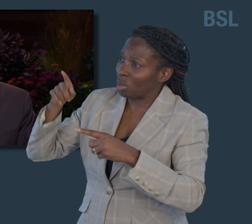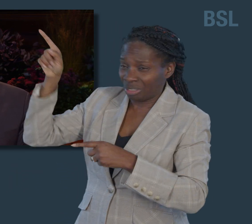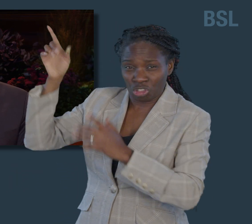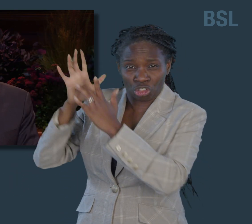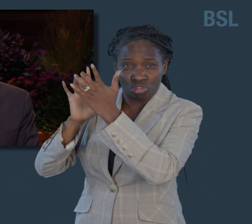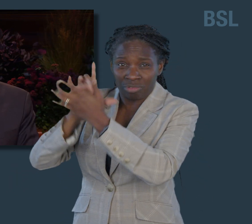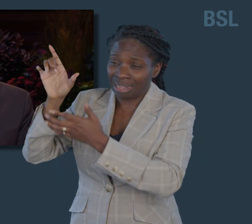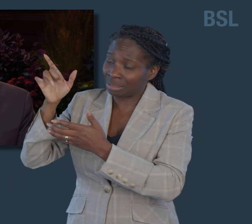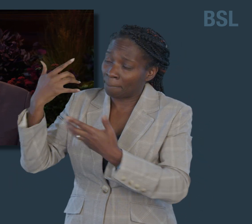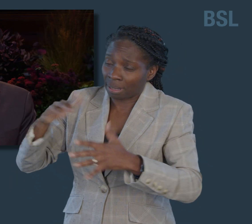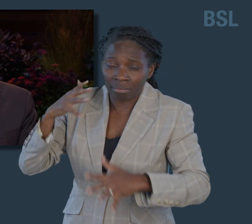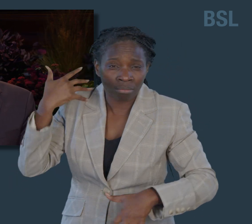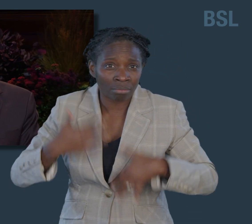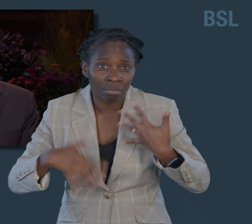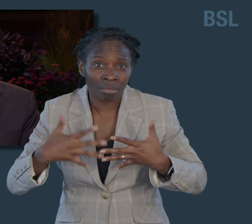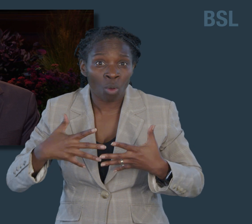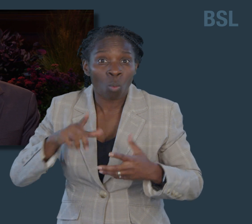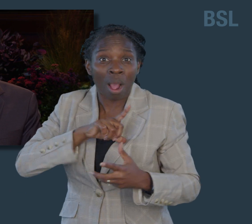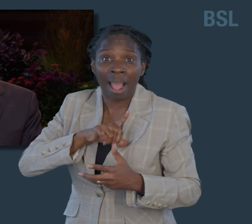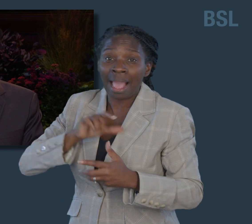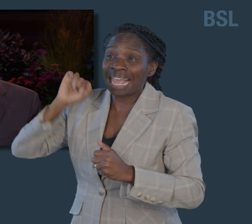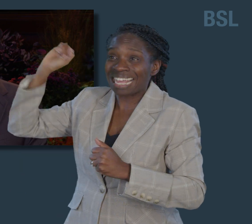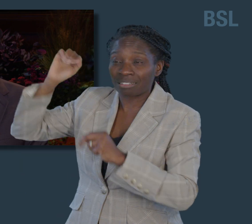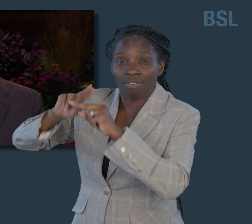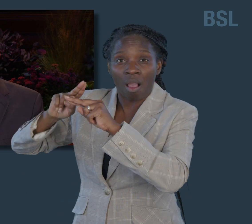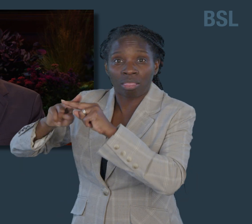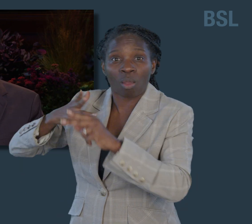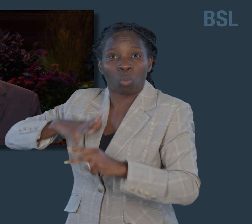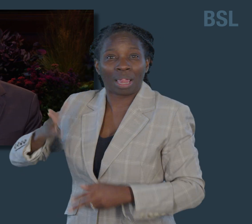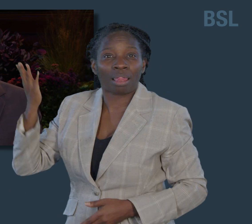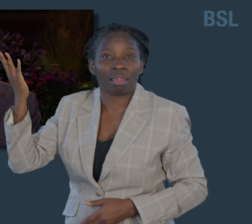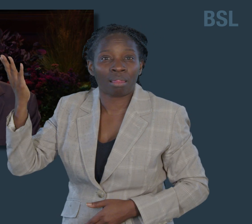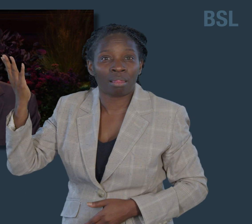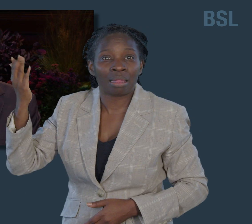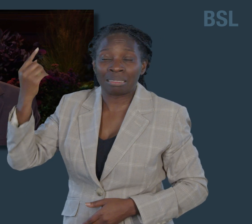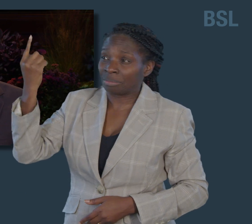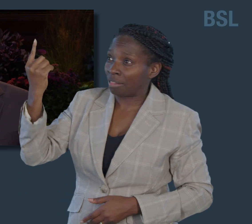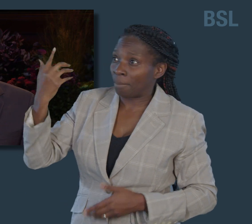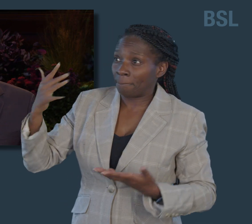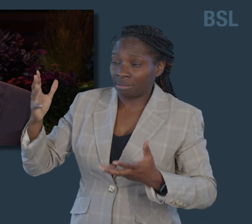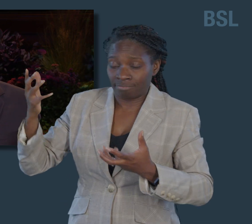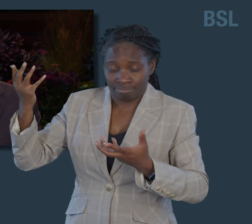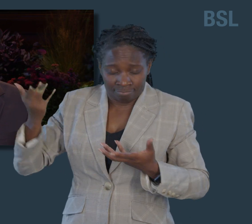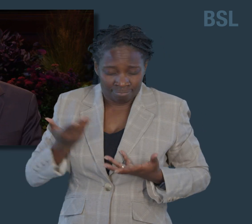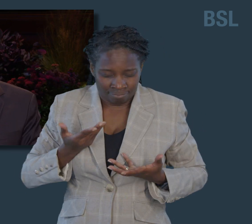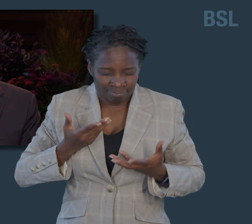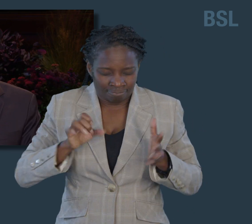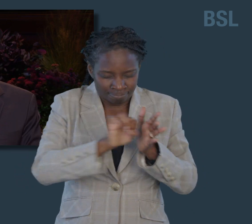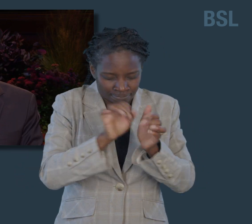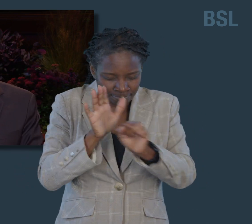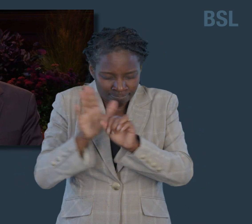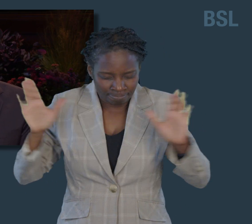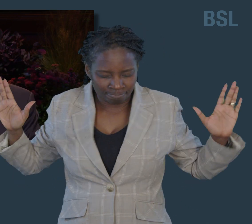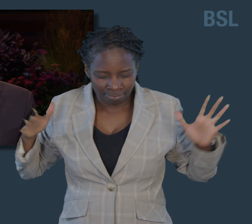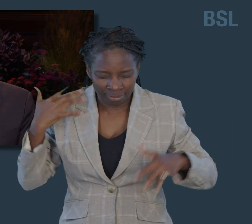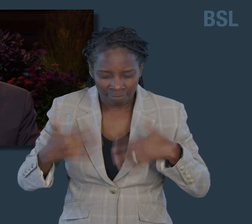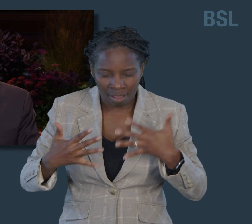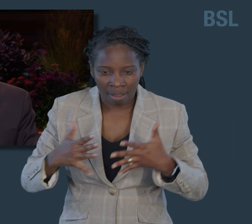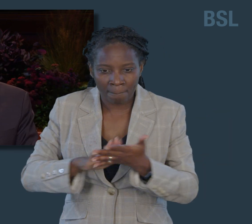Father's will, fulfilling His Messianic mission and opening the promise of eternity to you and me. The choice to